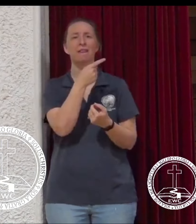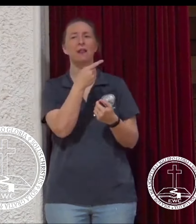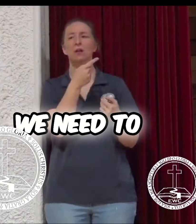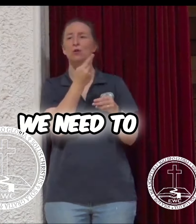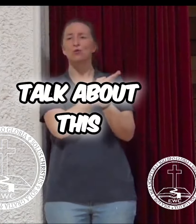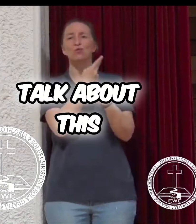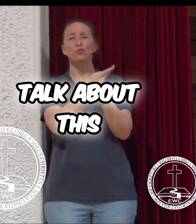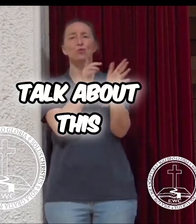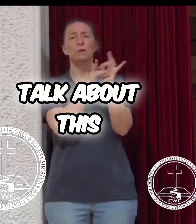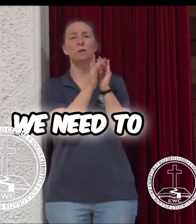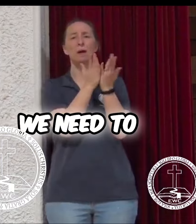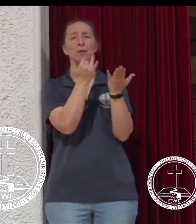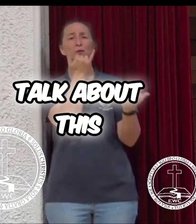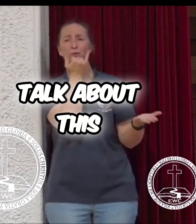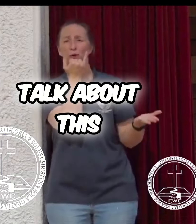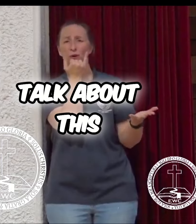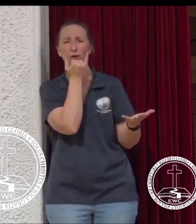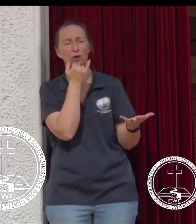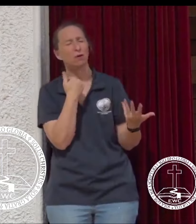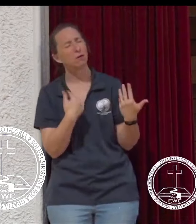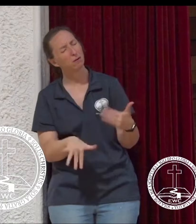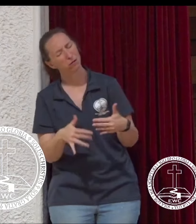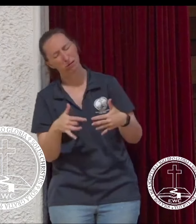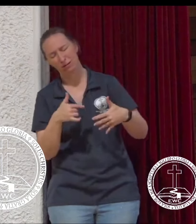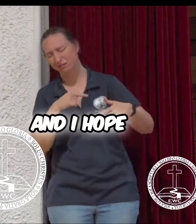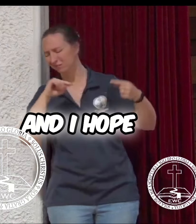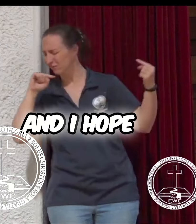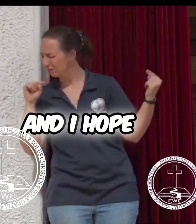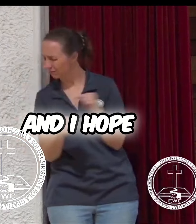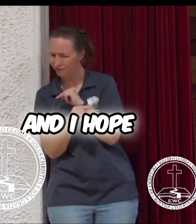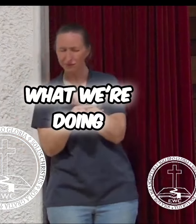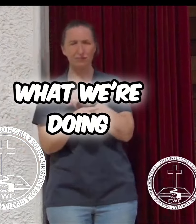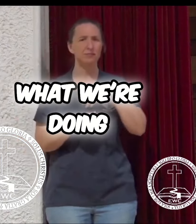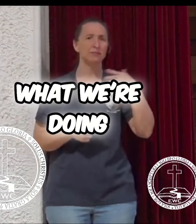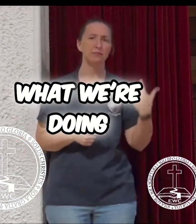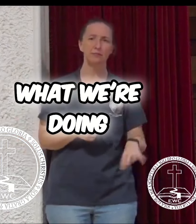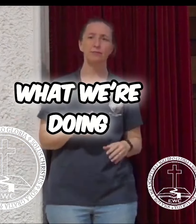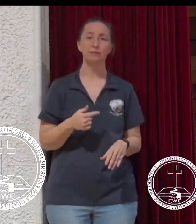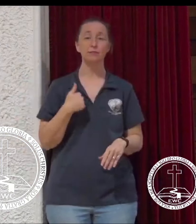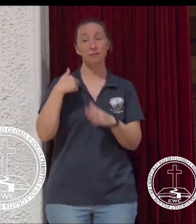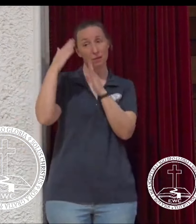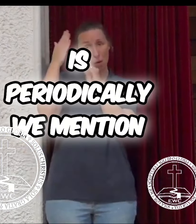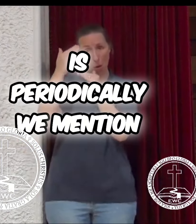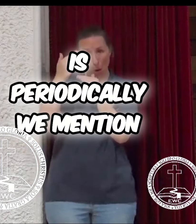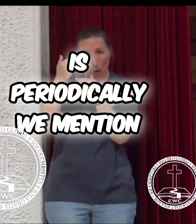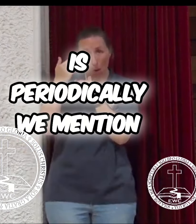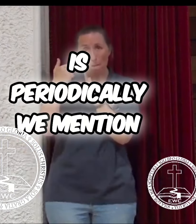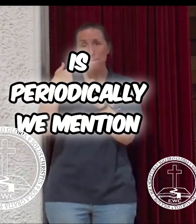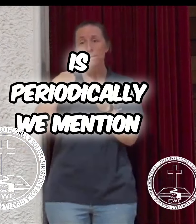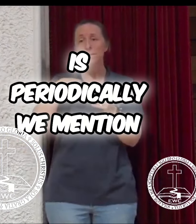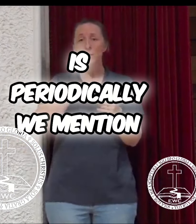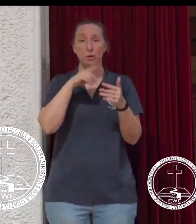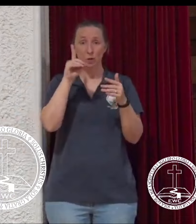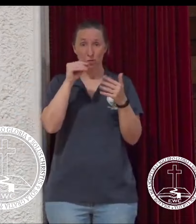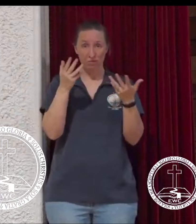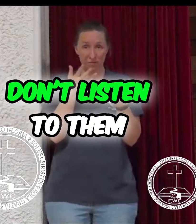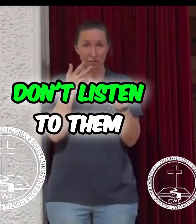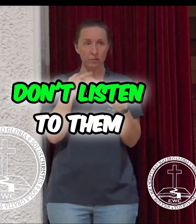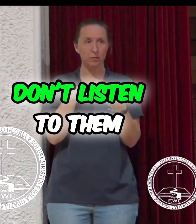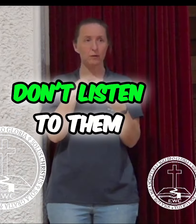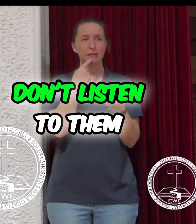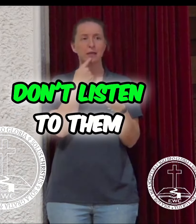God's word. We need to talk about this. We need to talk about this. And I hope what we're doing is periodically we mention,